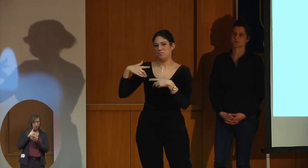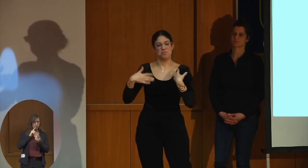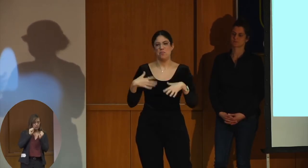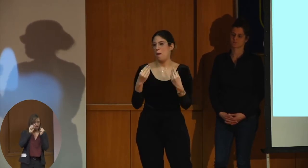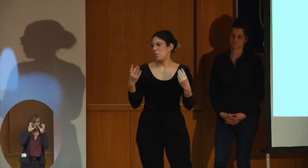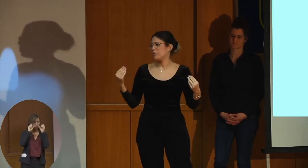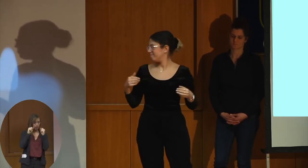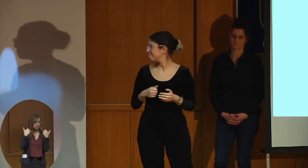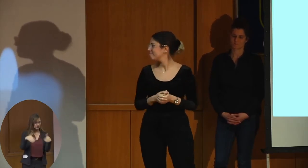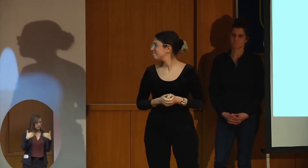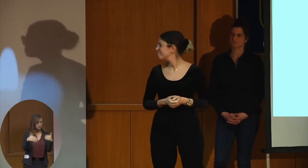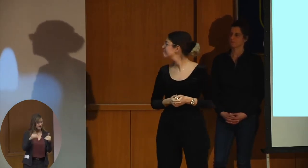That was the start of this project.